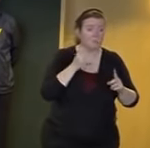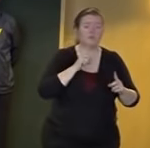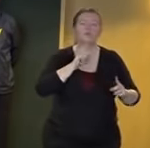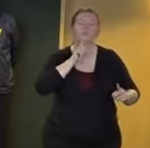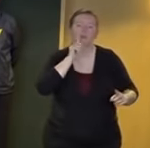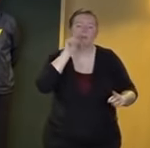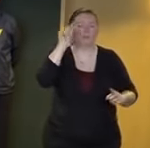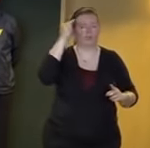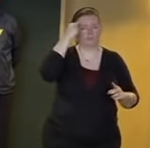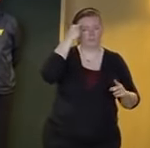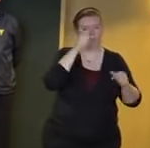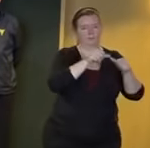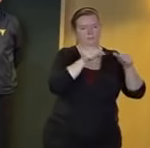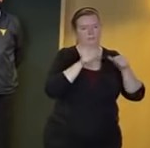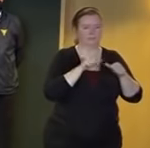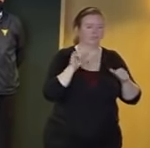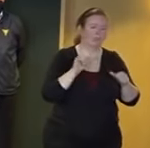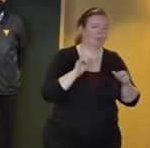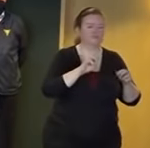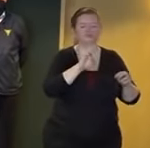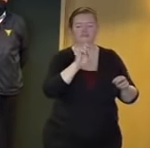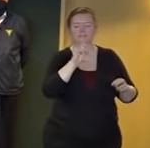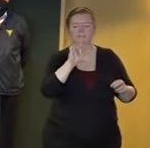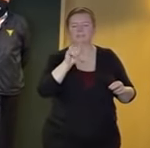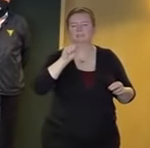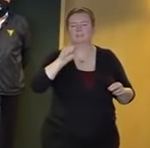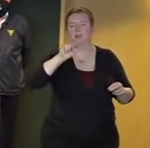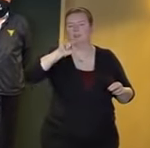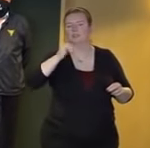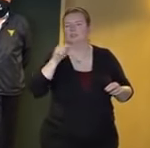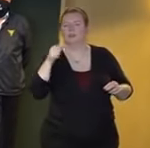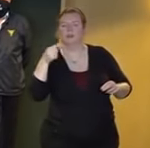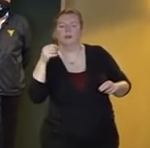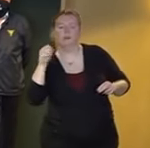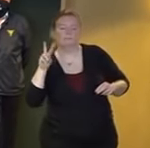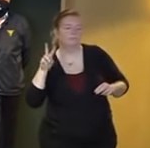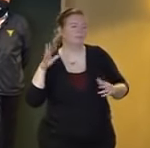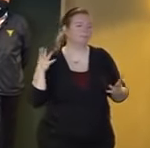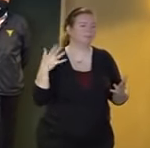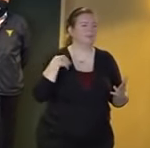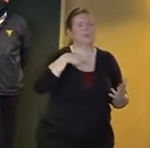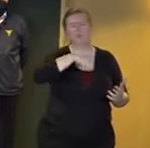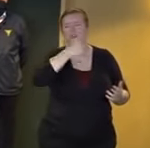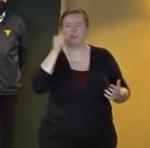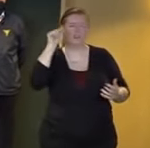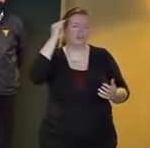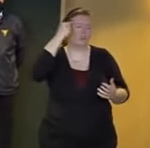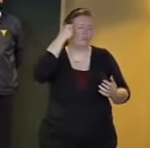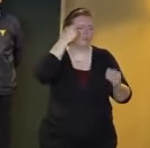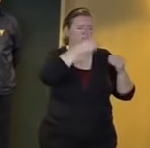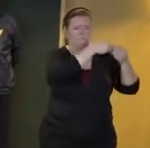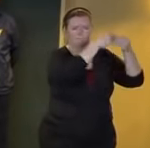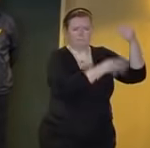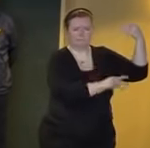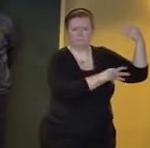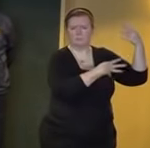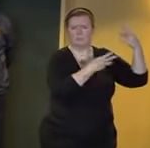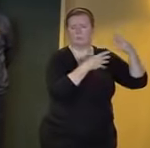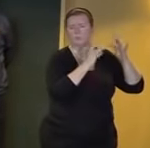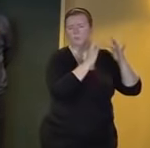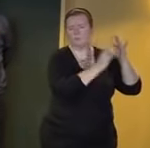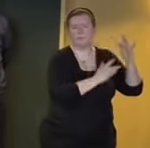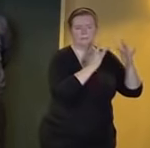like ready.nj.gov or the other assorted web pages that are associated with our state government and our federal government but then also